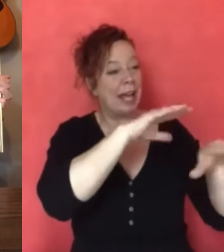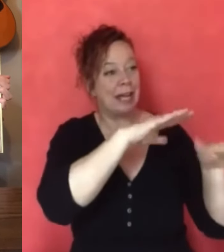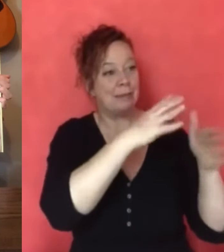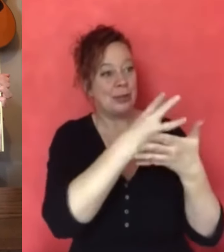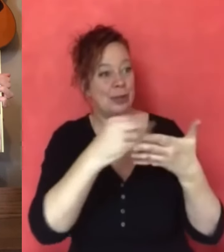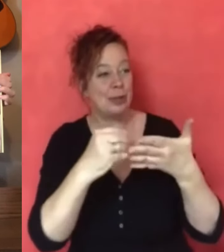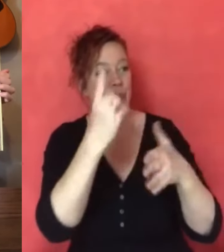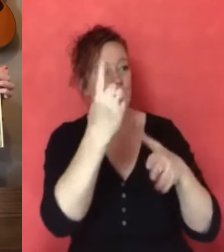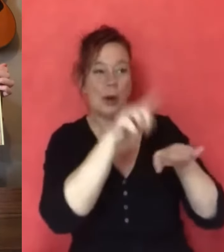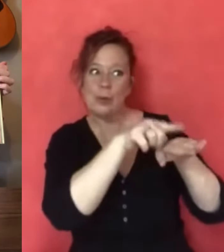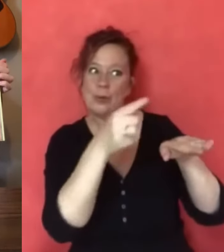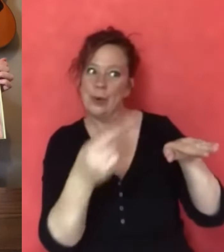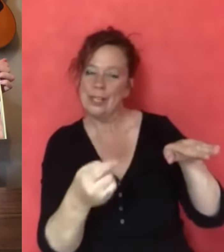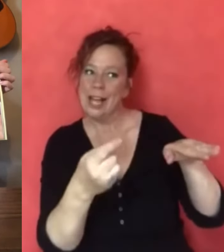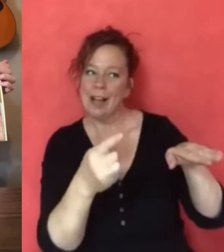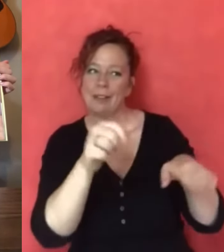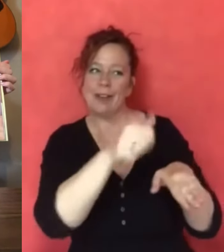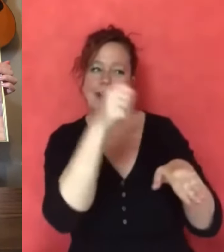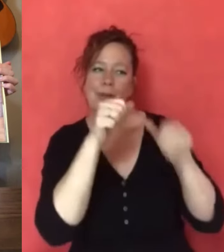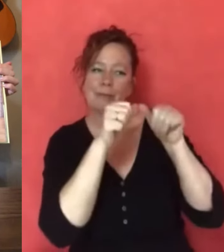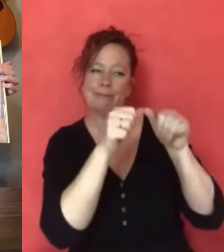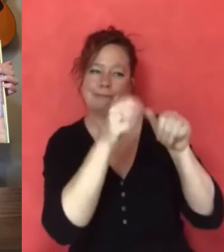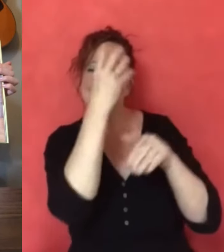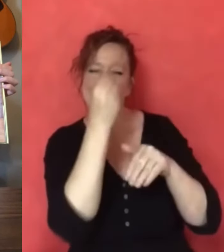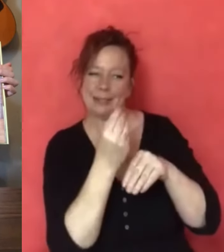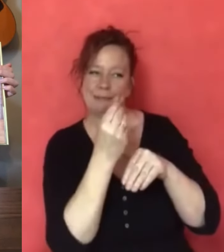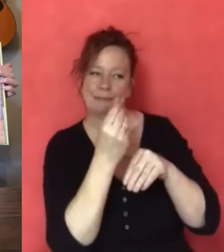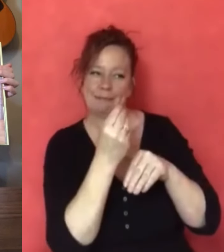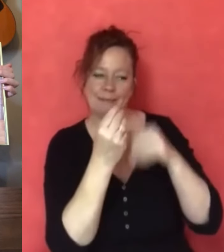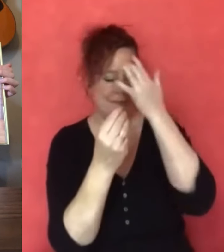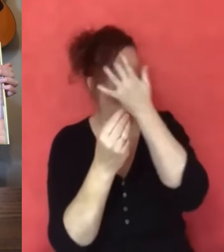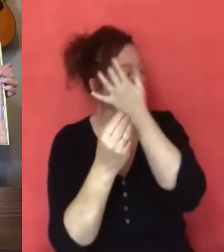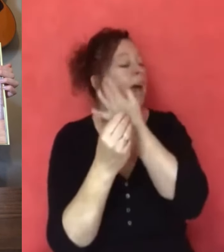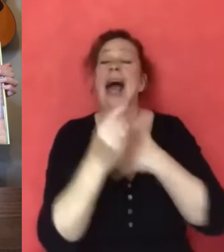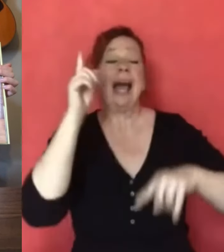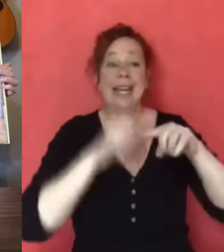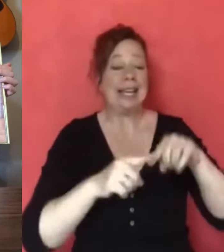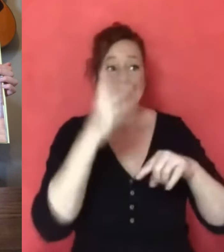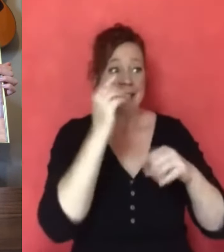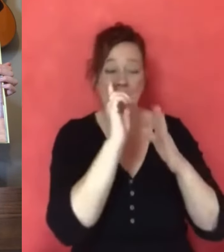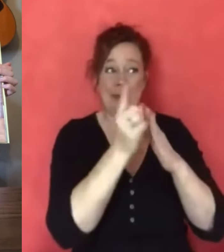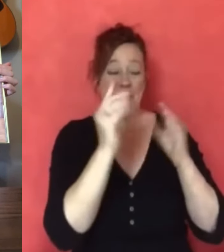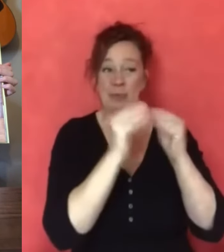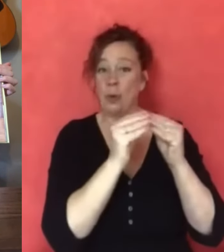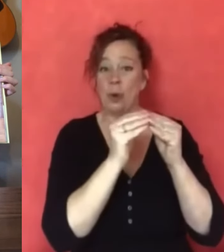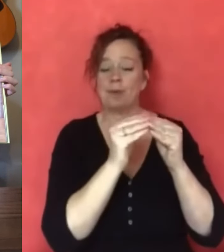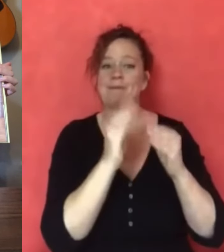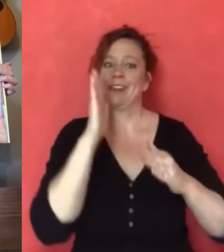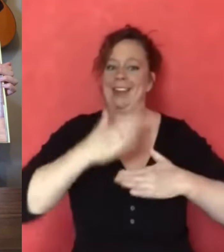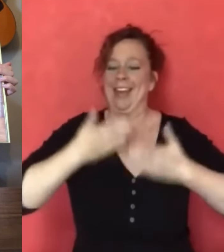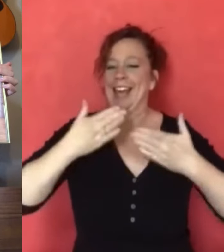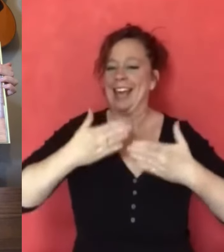to lose. One rolls out. The others snooze. I cannot sleep a minute more.